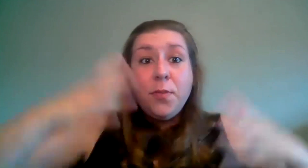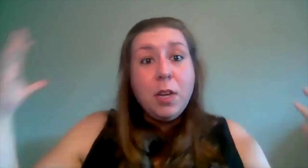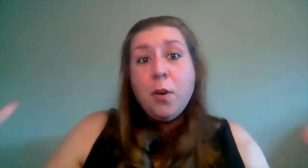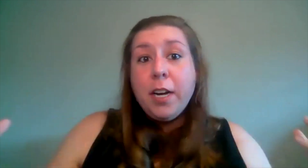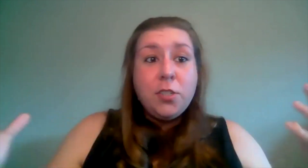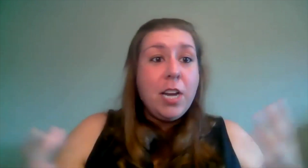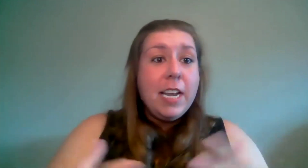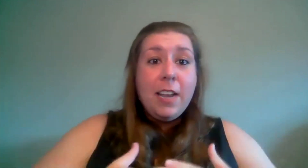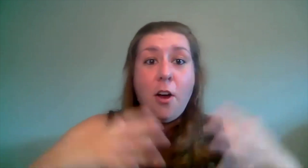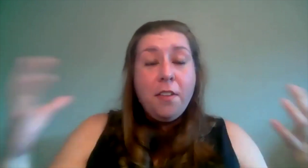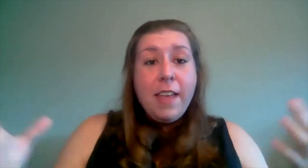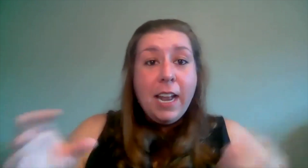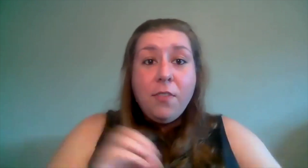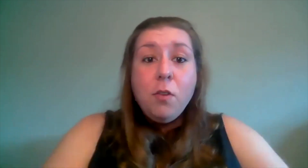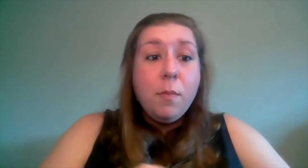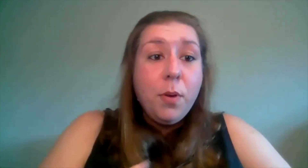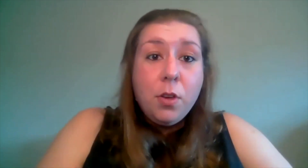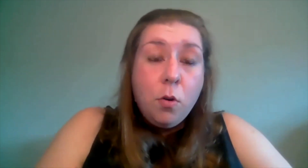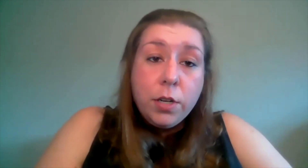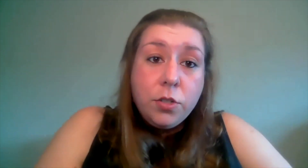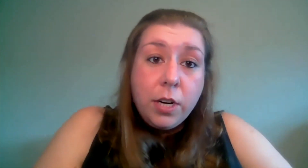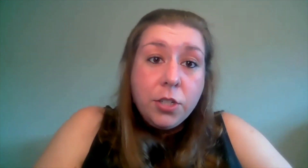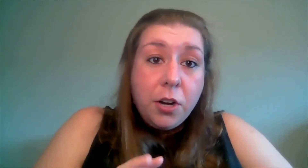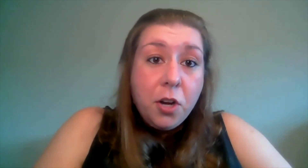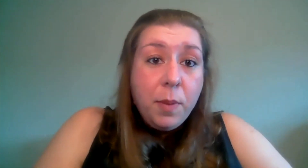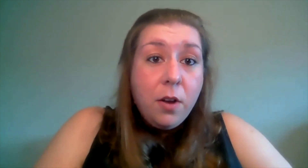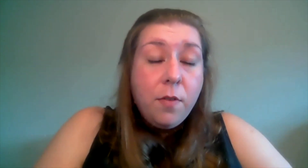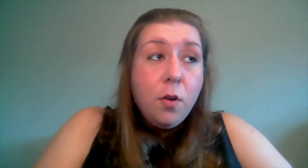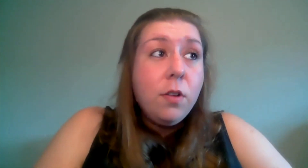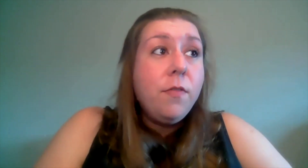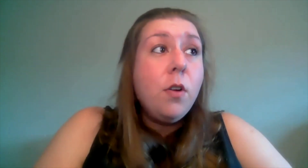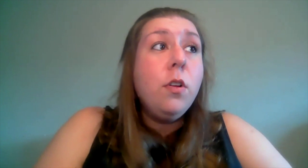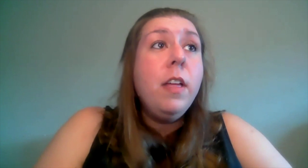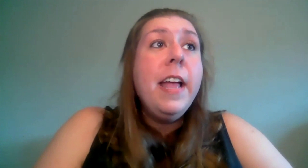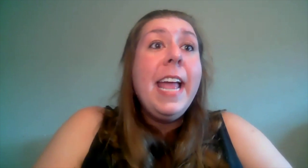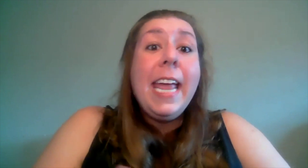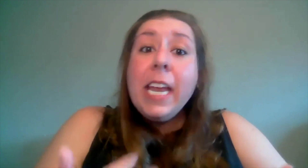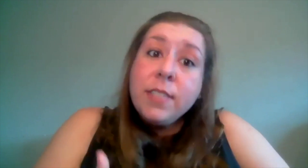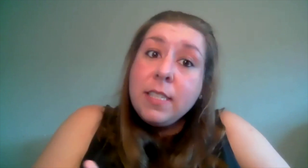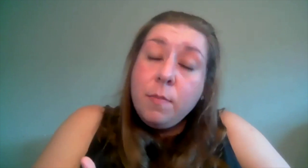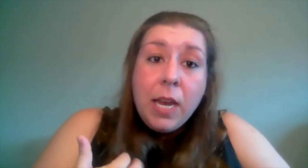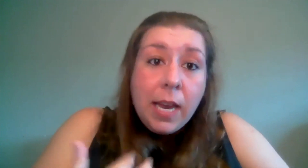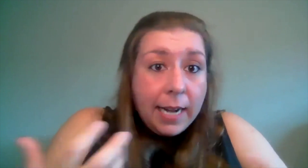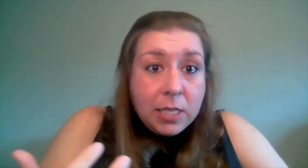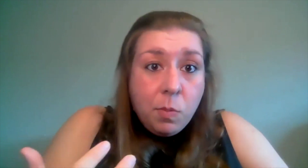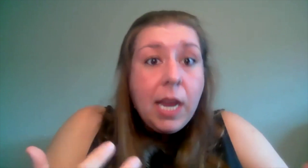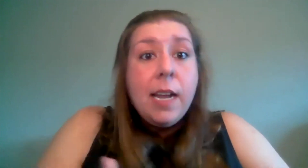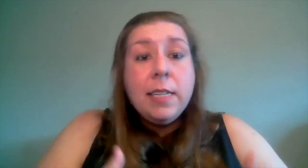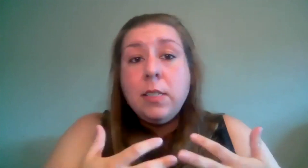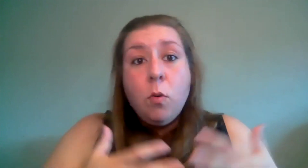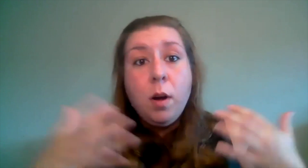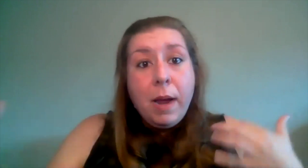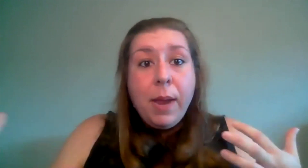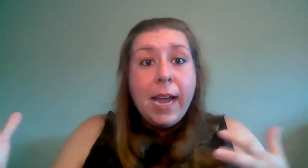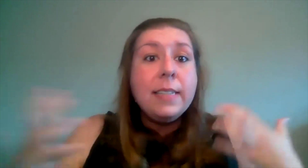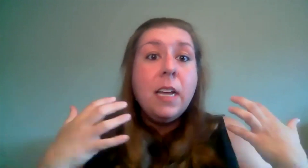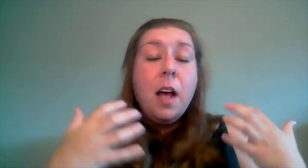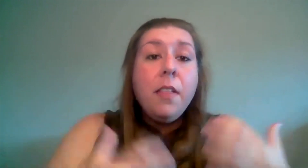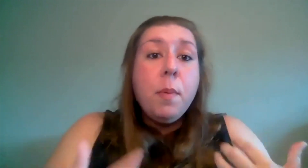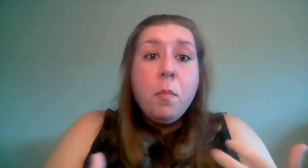fully orchestrated and all of that if you can put the chord structure on your piano vocal it gives me as the pianist or my band a little bit